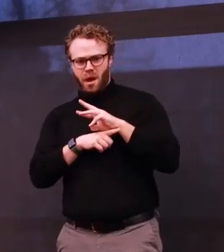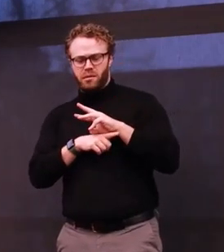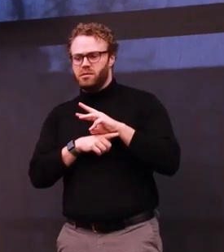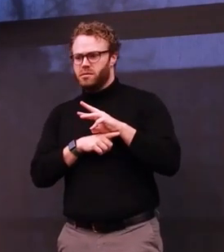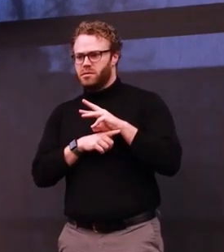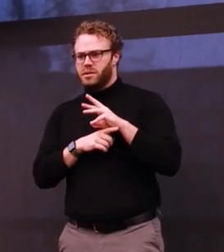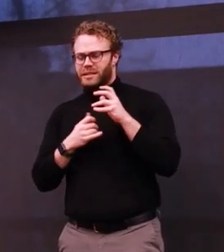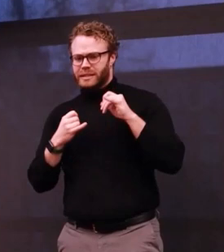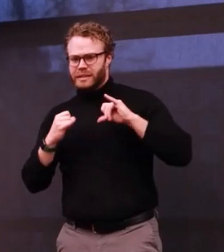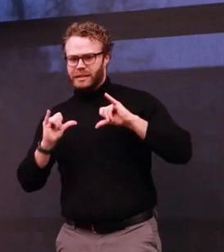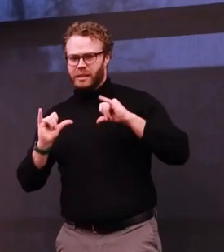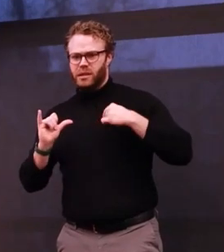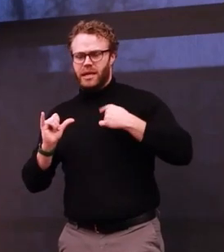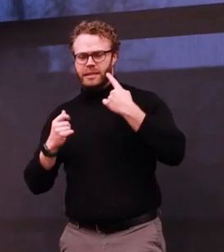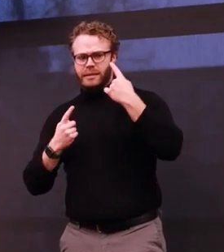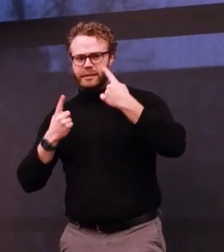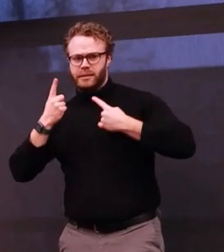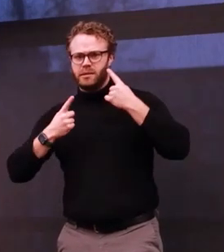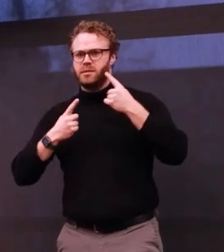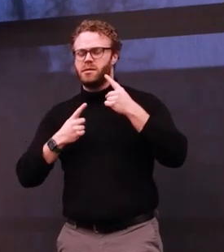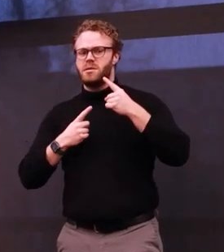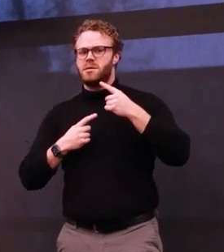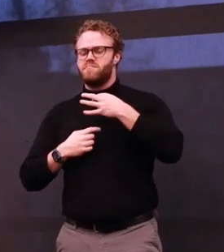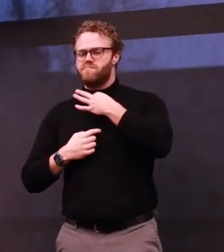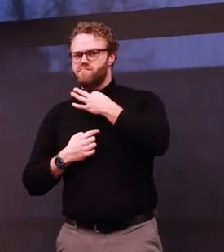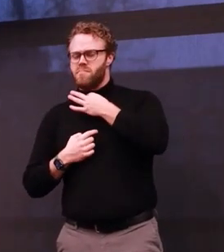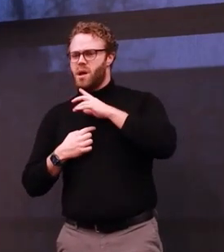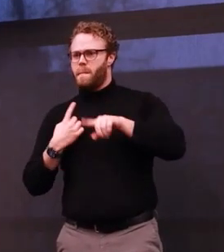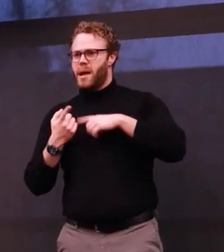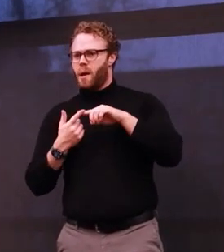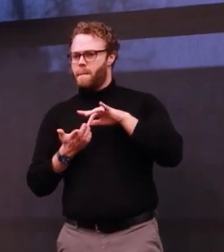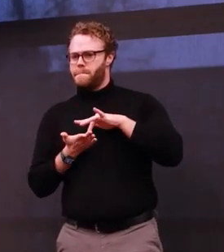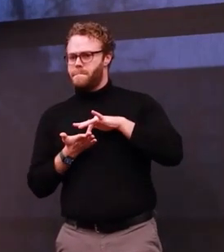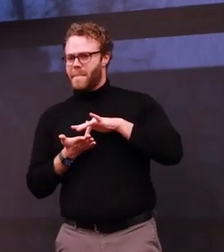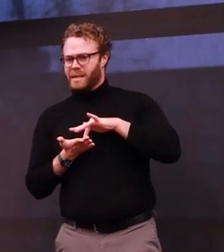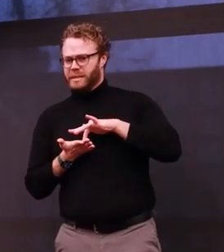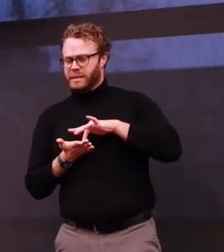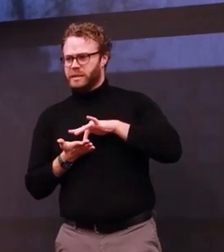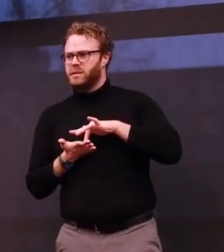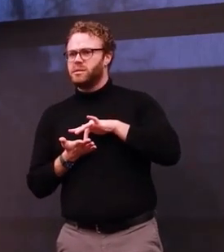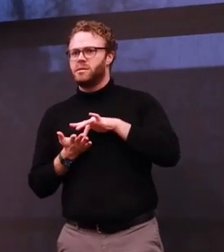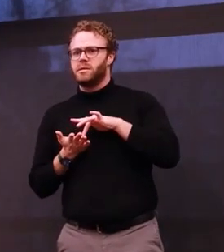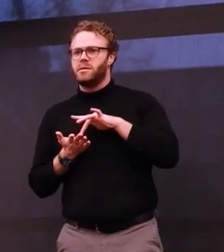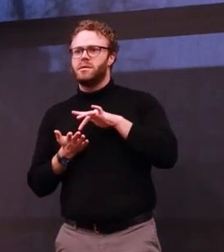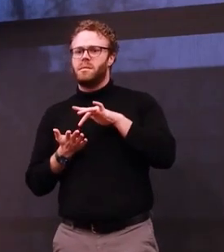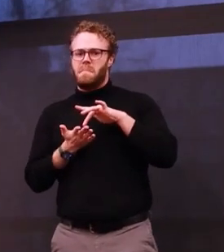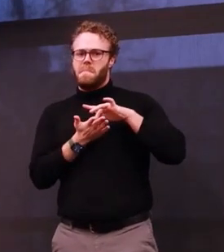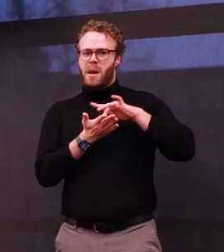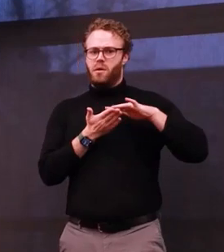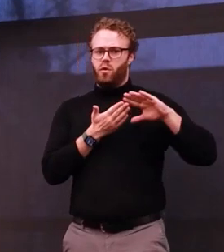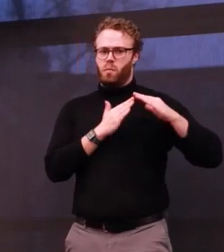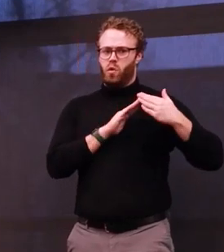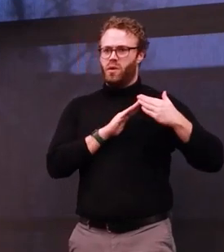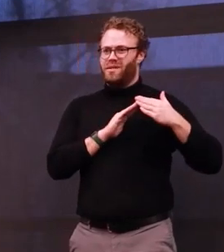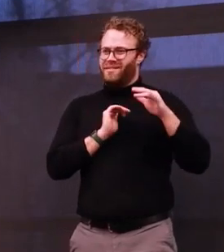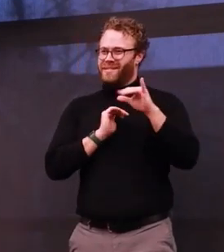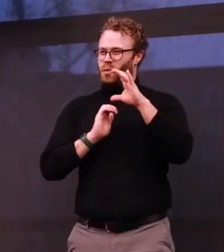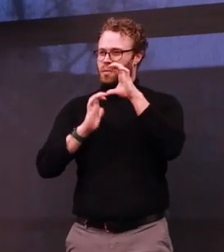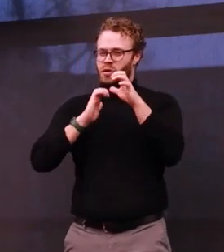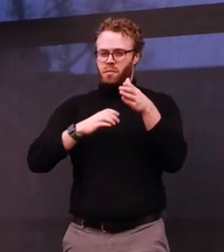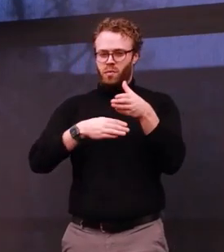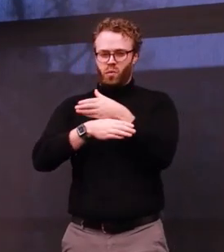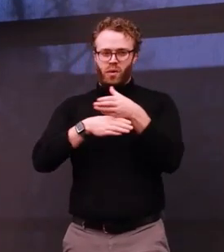of graphic medicine and medical humanities. And this idea of communication between doctors and patients.